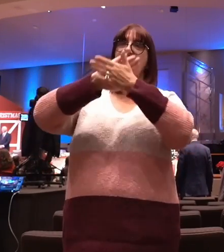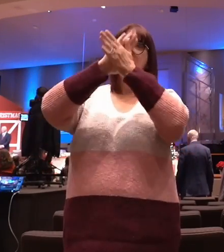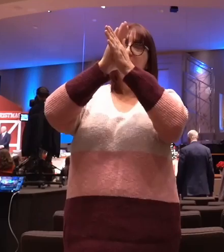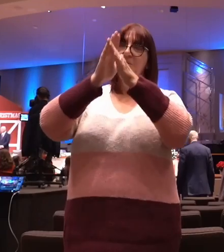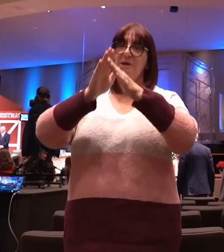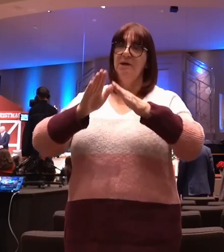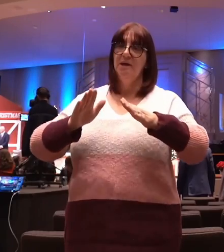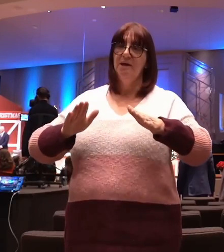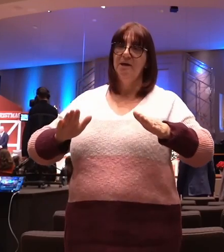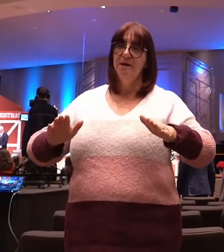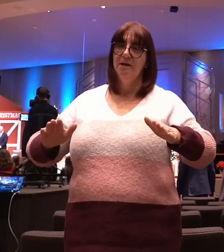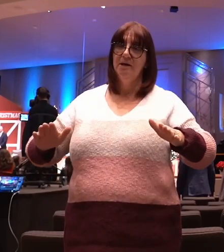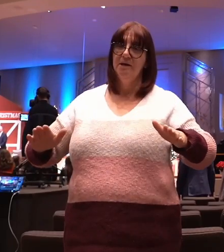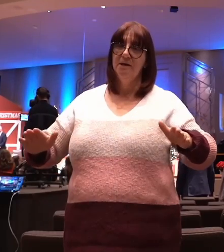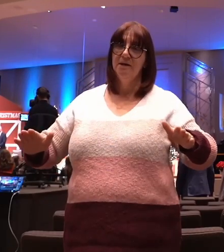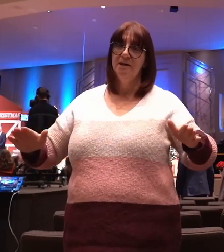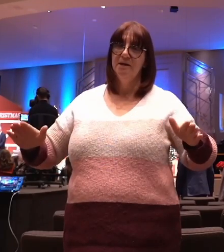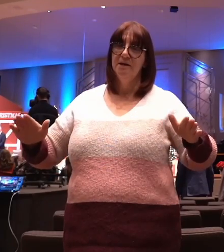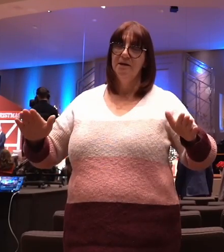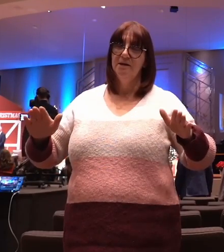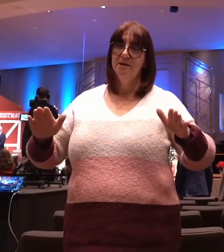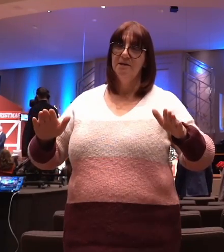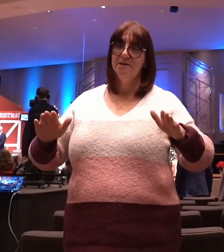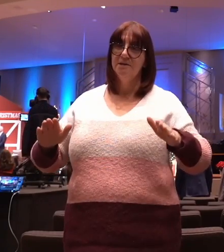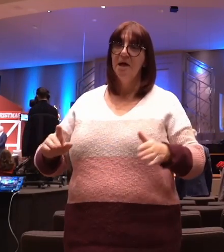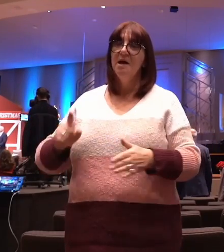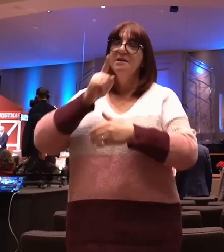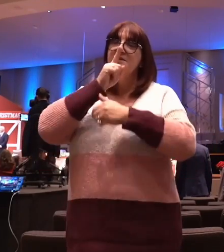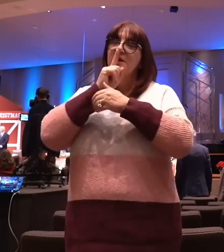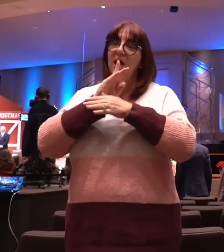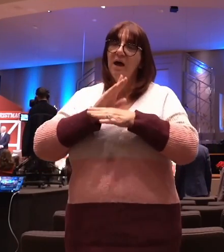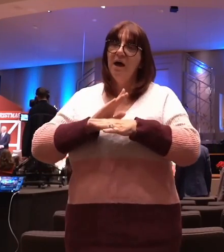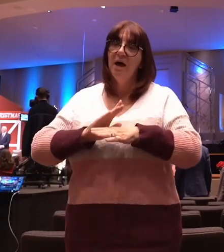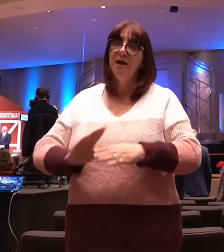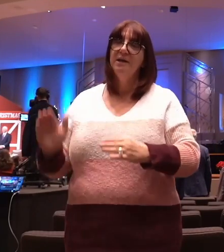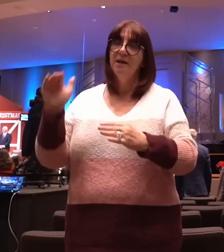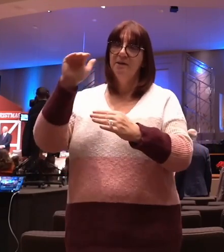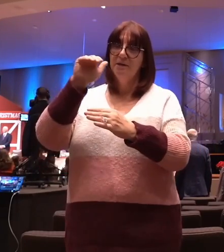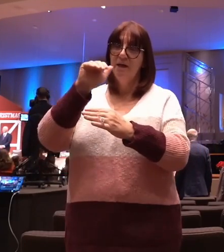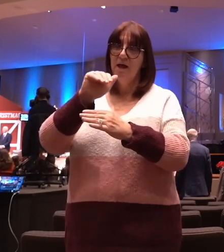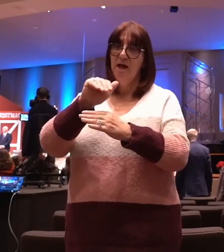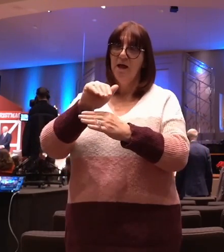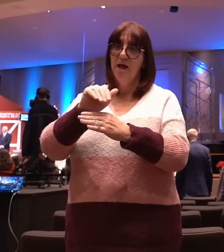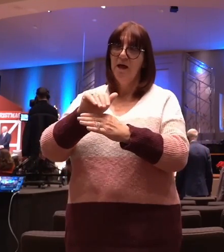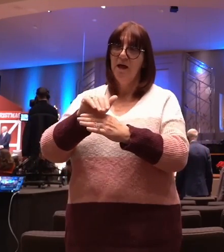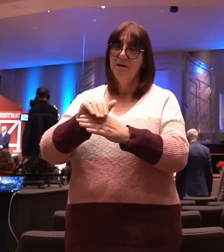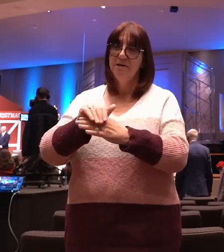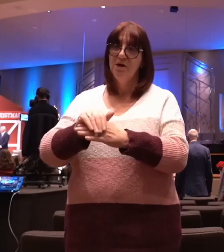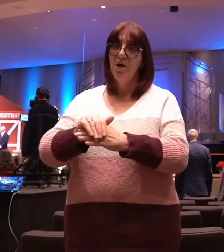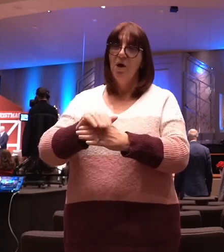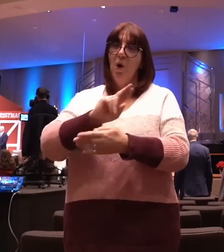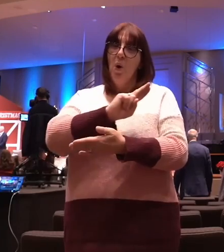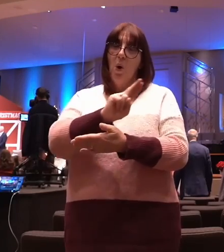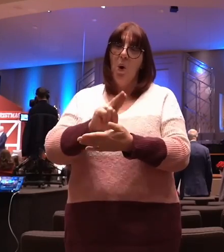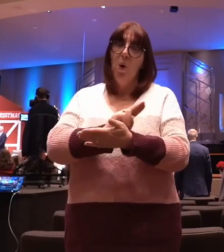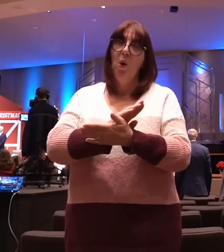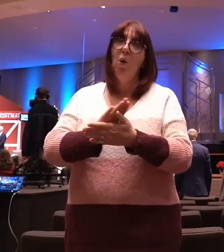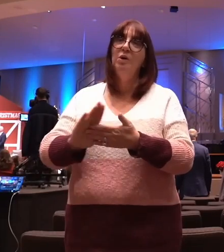peace. Silent night, holy